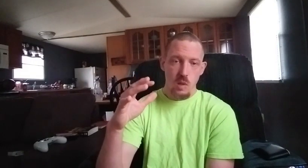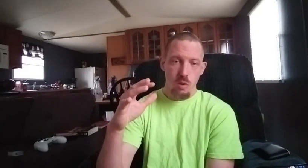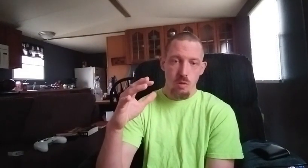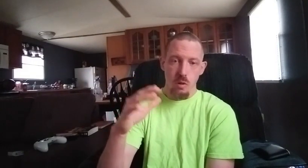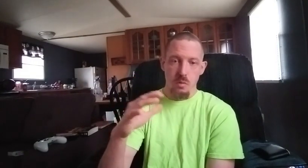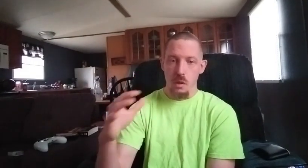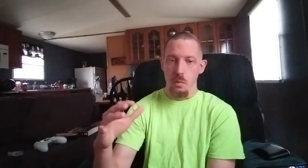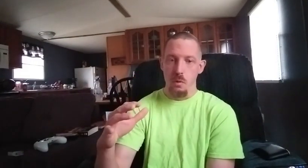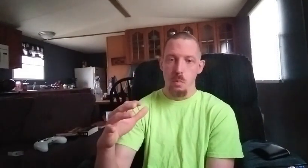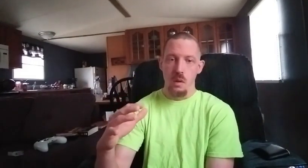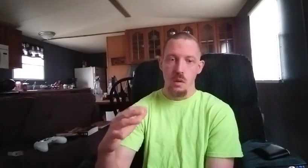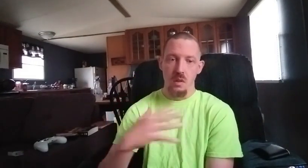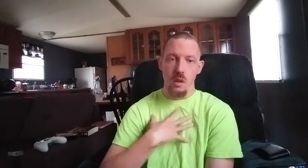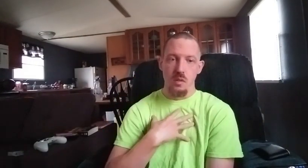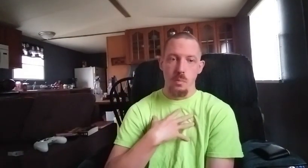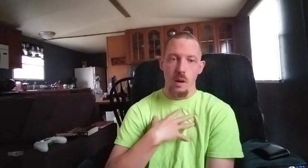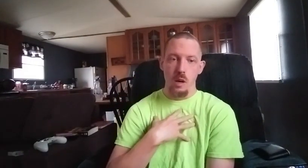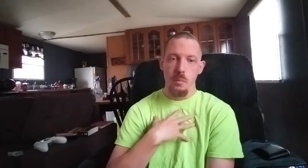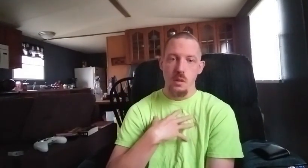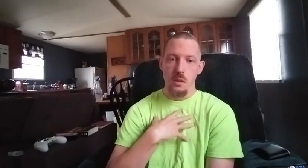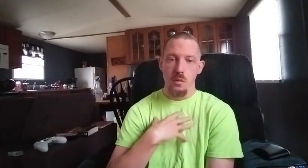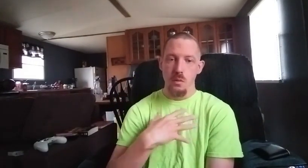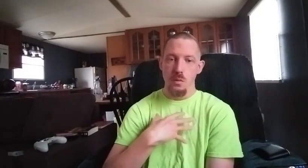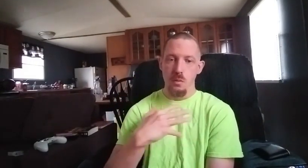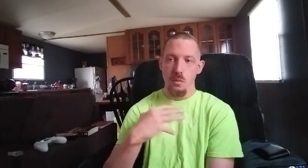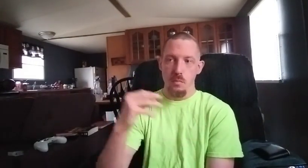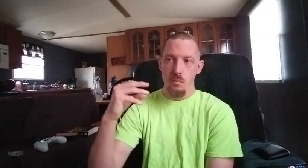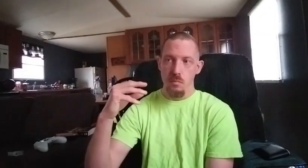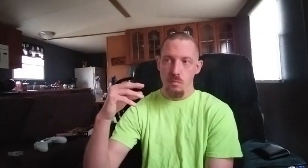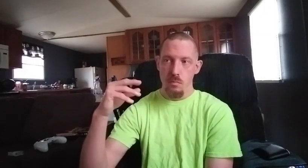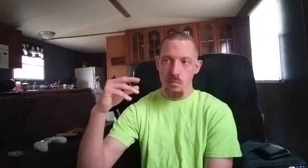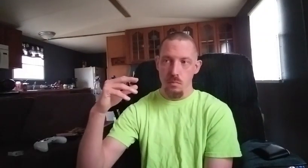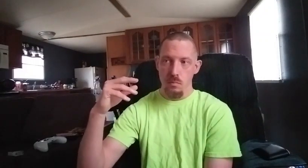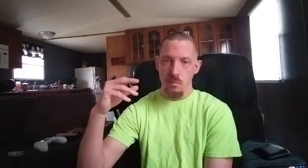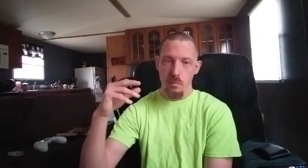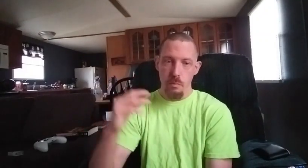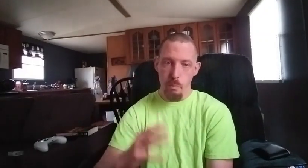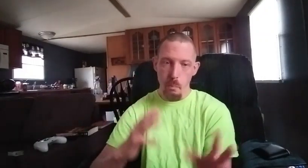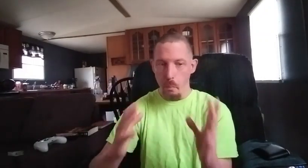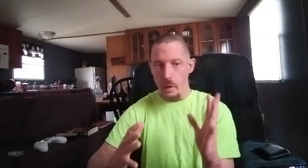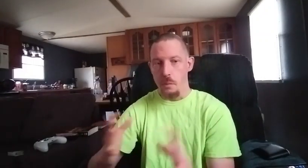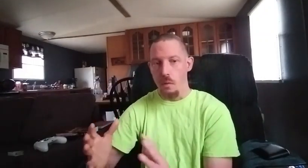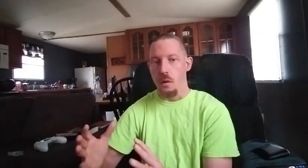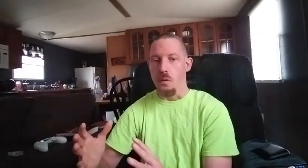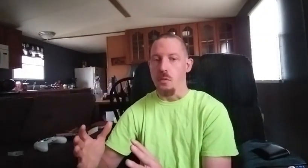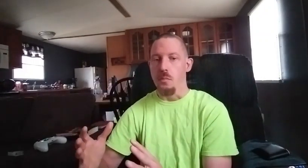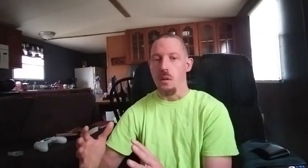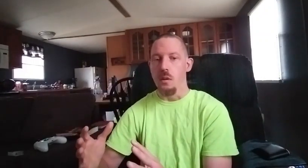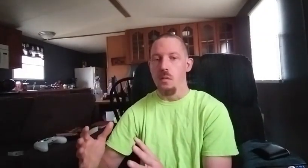to those people because they inspired me to make my youtube channel